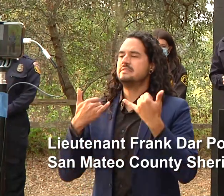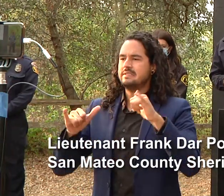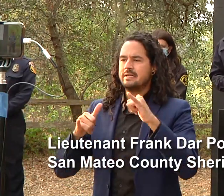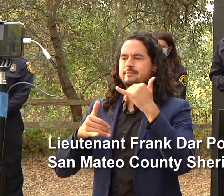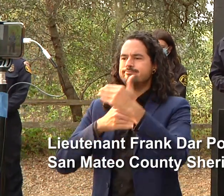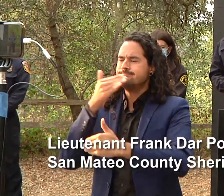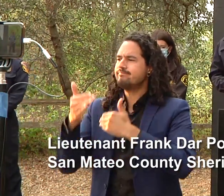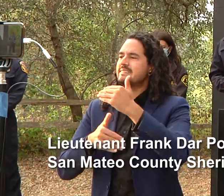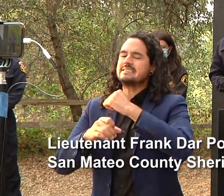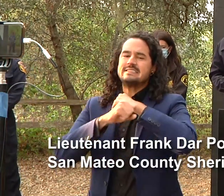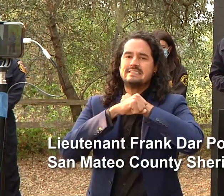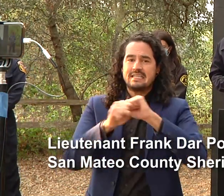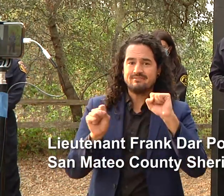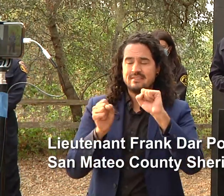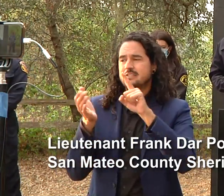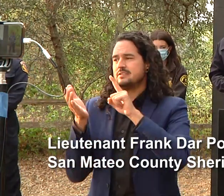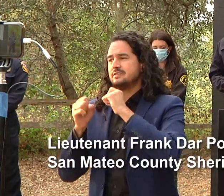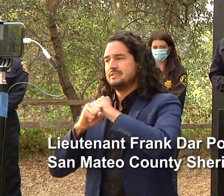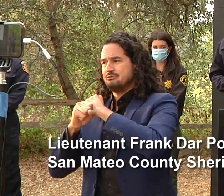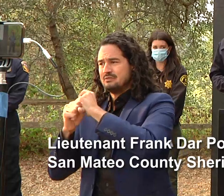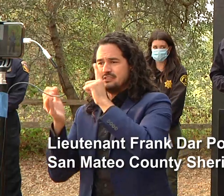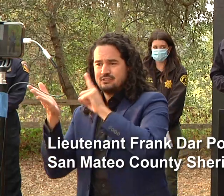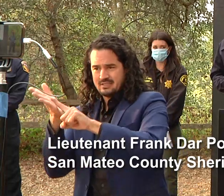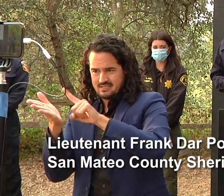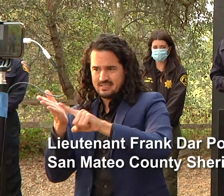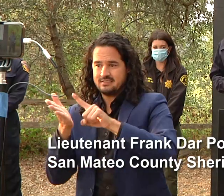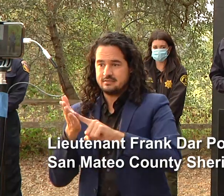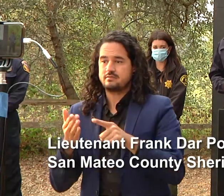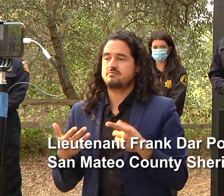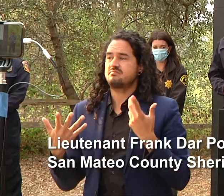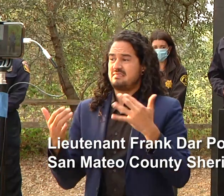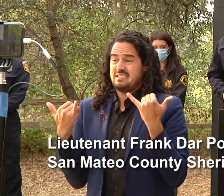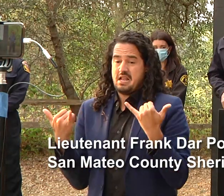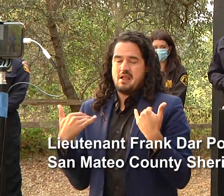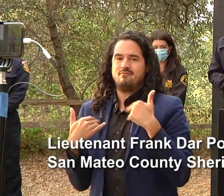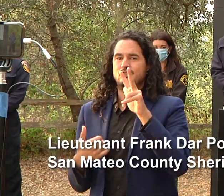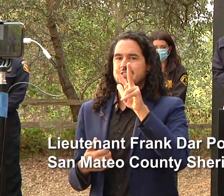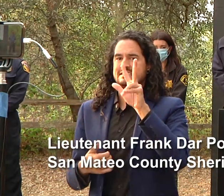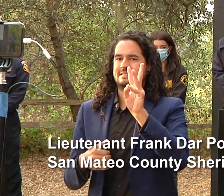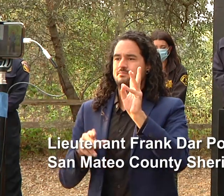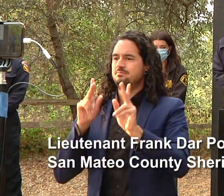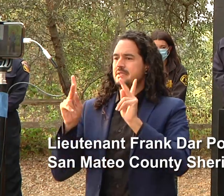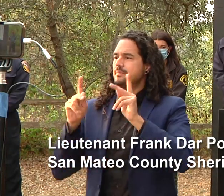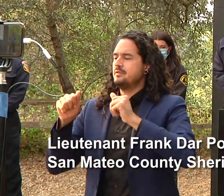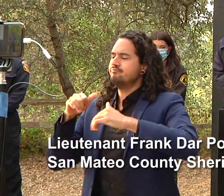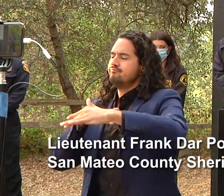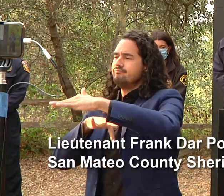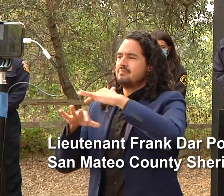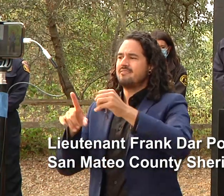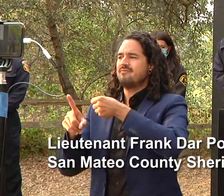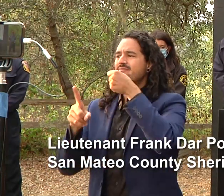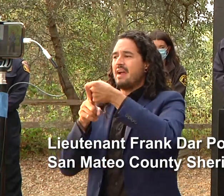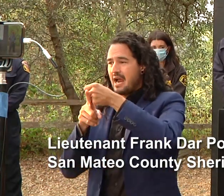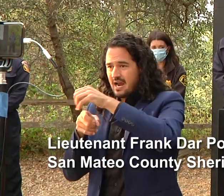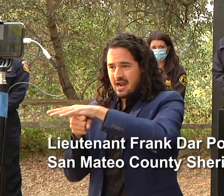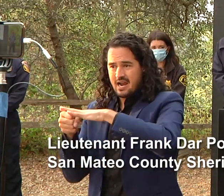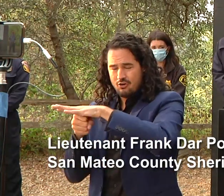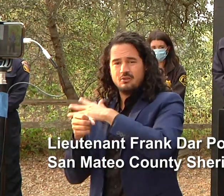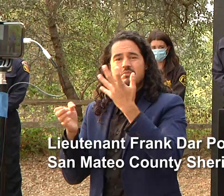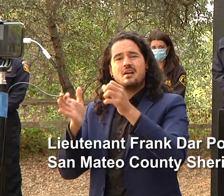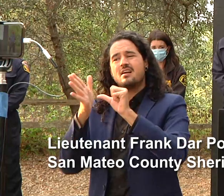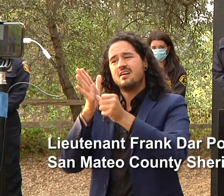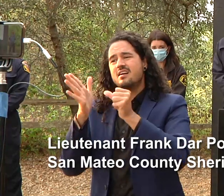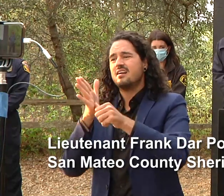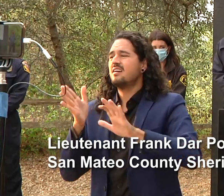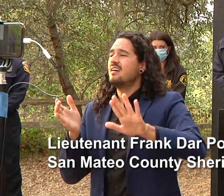we have 36 people patrolling the affected areas i'd also like to remind people who do not live or